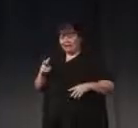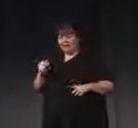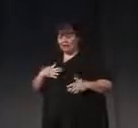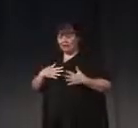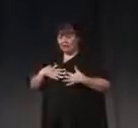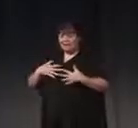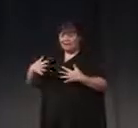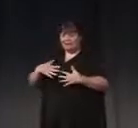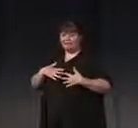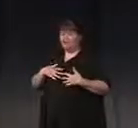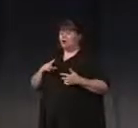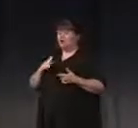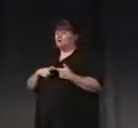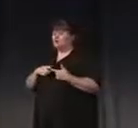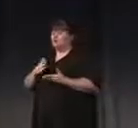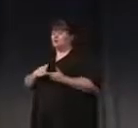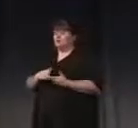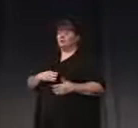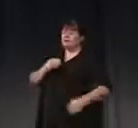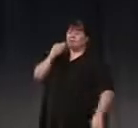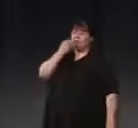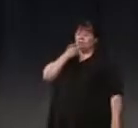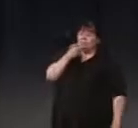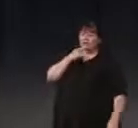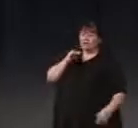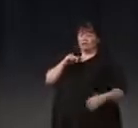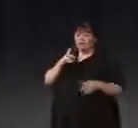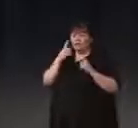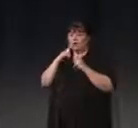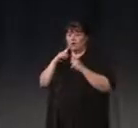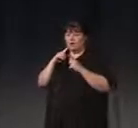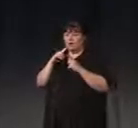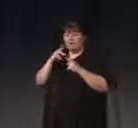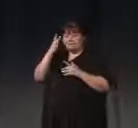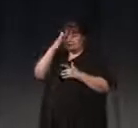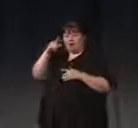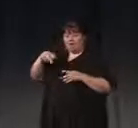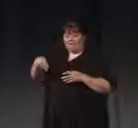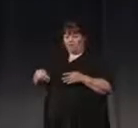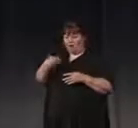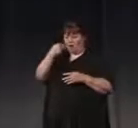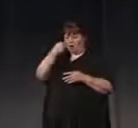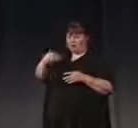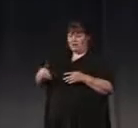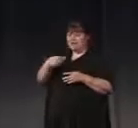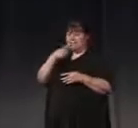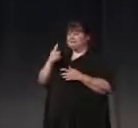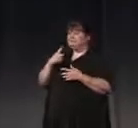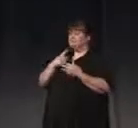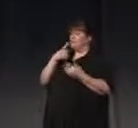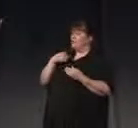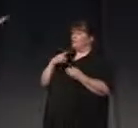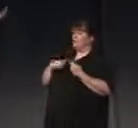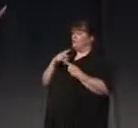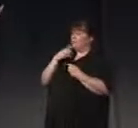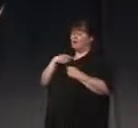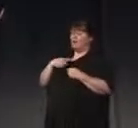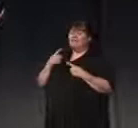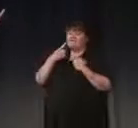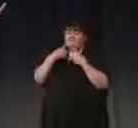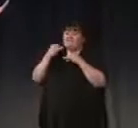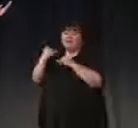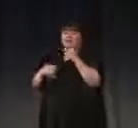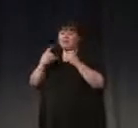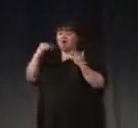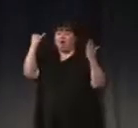when to take a bite in the case of the smart fork. And finally, finally there's art. This art happens to